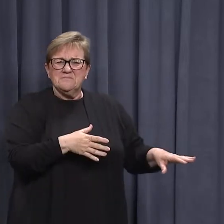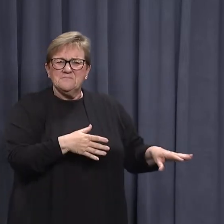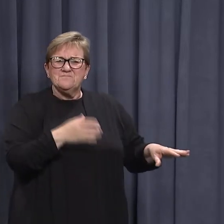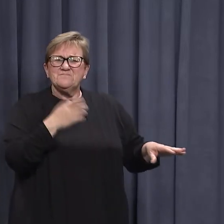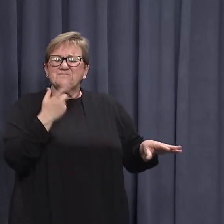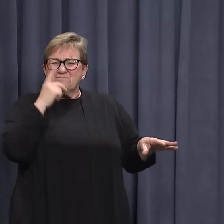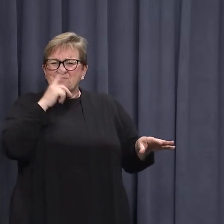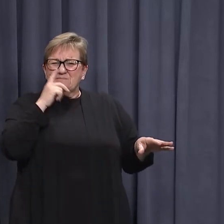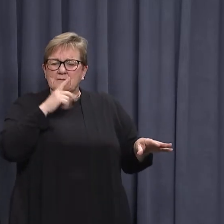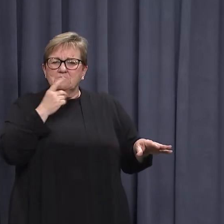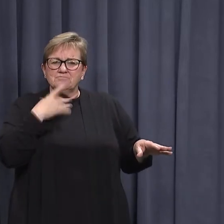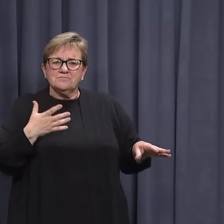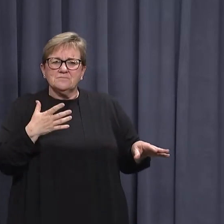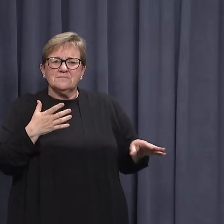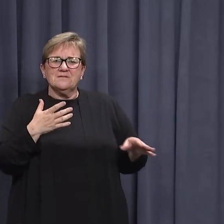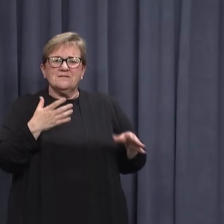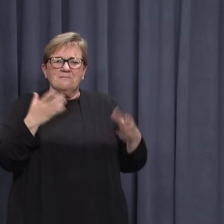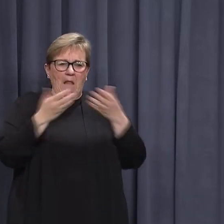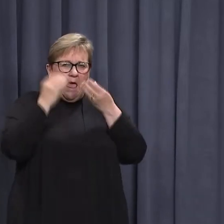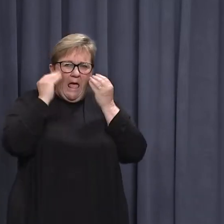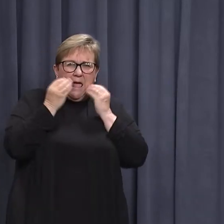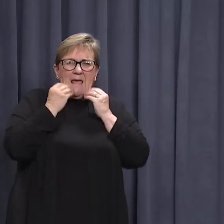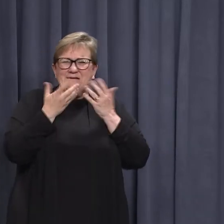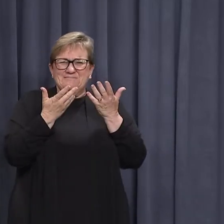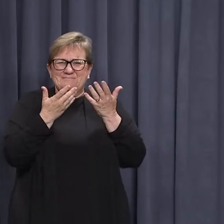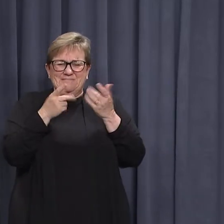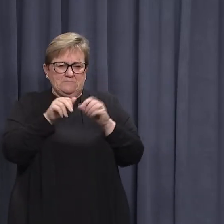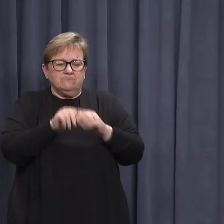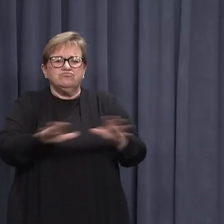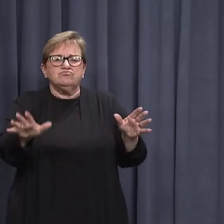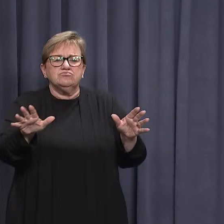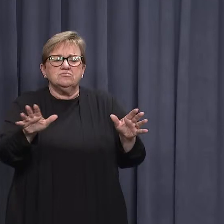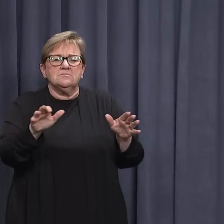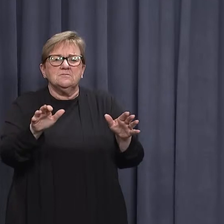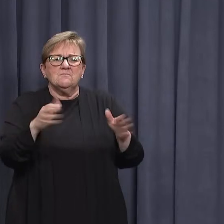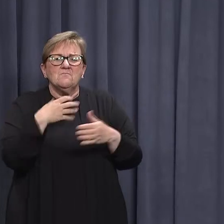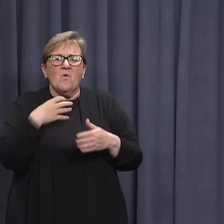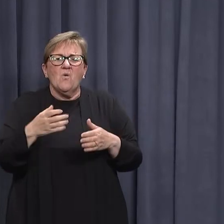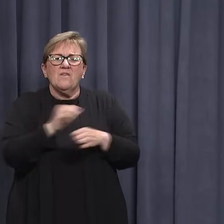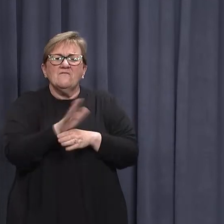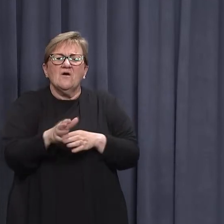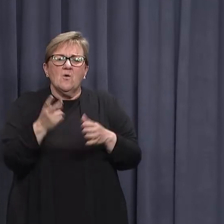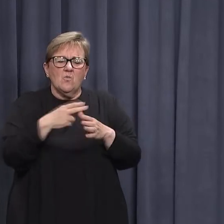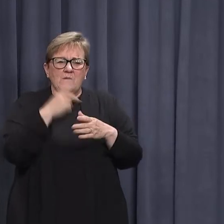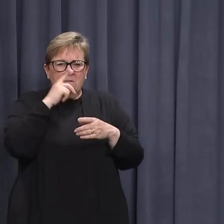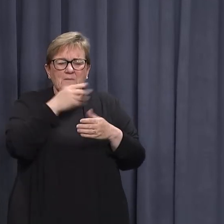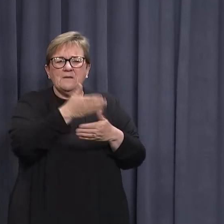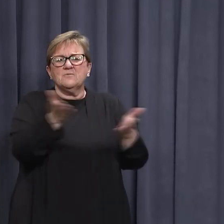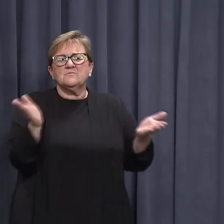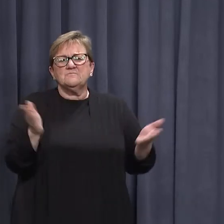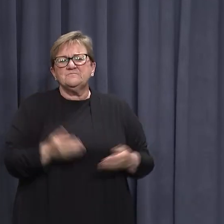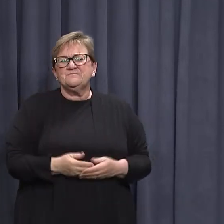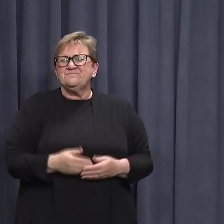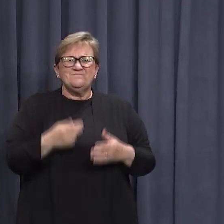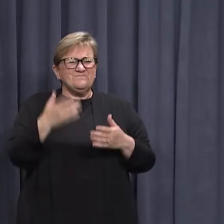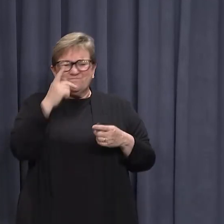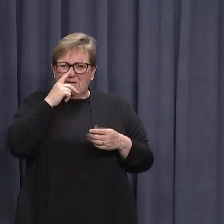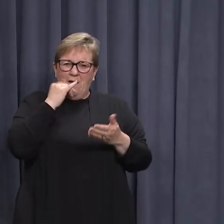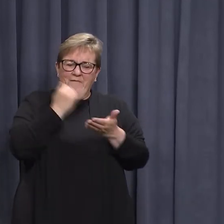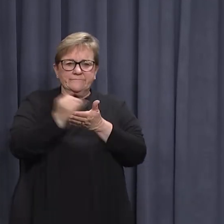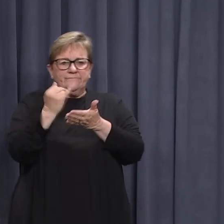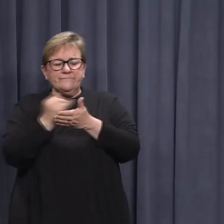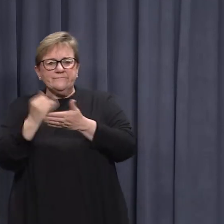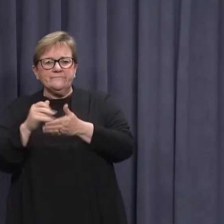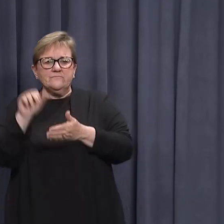you know, people play with them a lot and therefore it potentially spreads the virus more more amongst the general population. All these arguments will